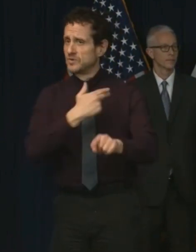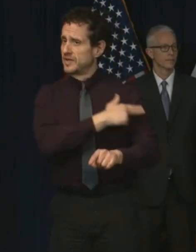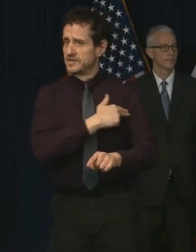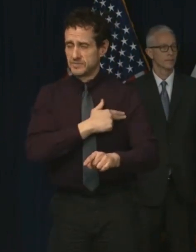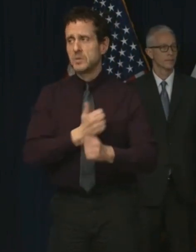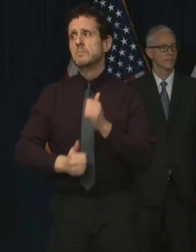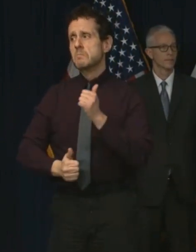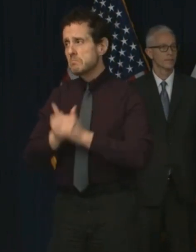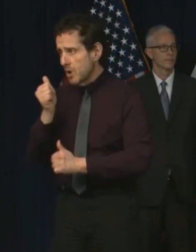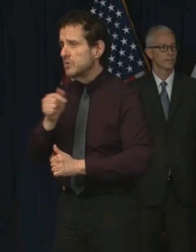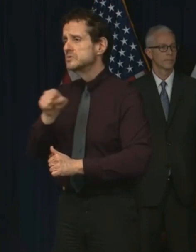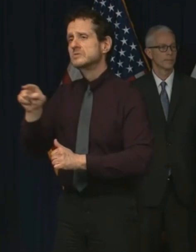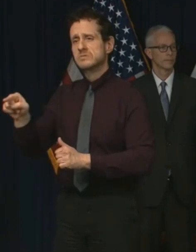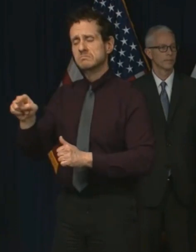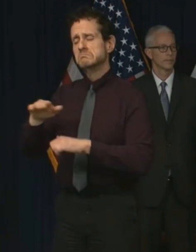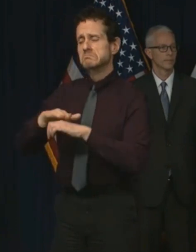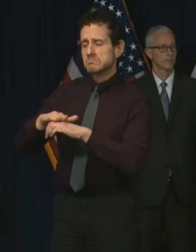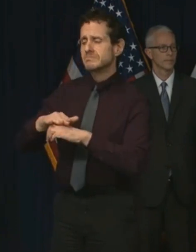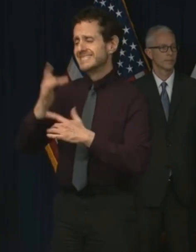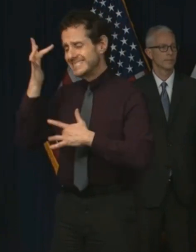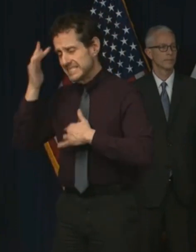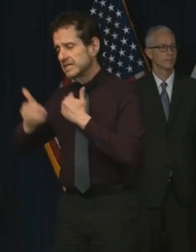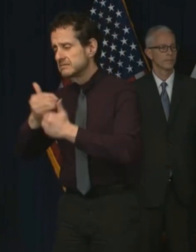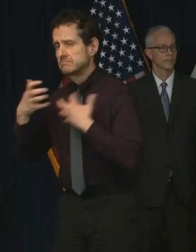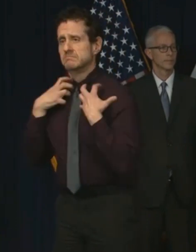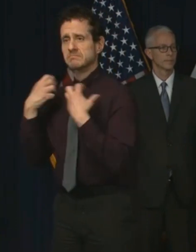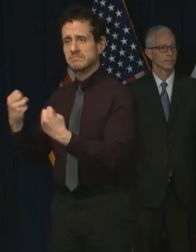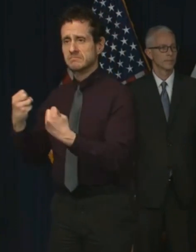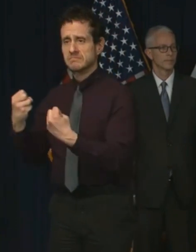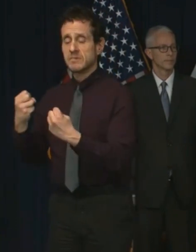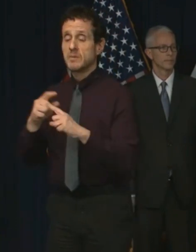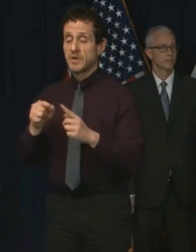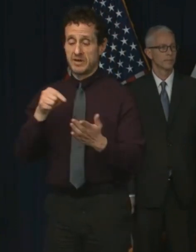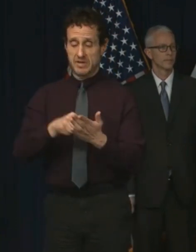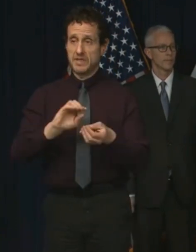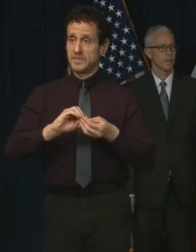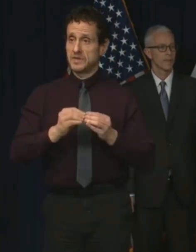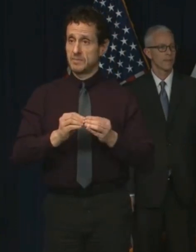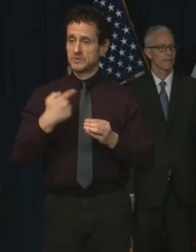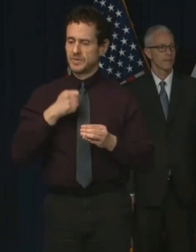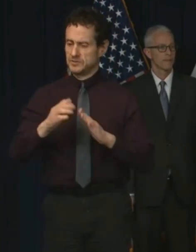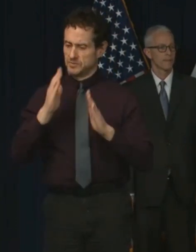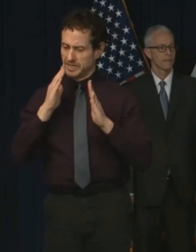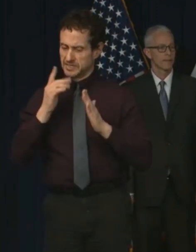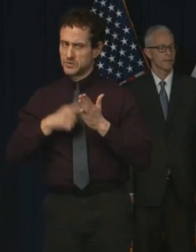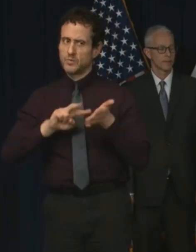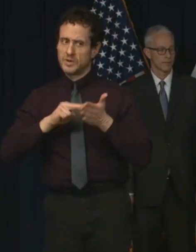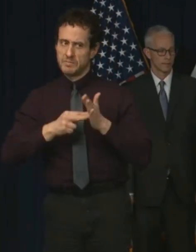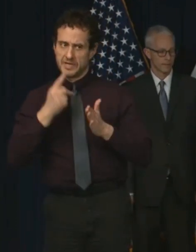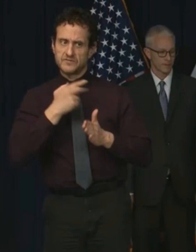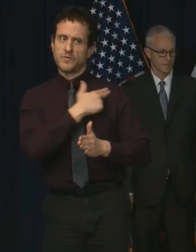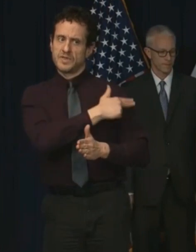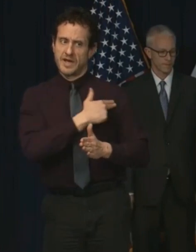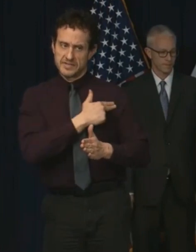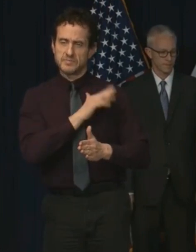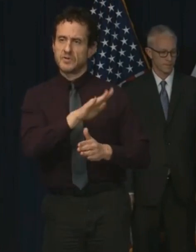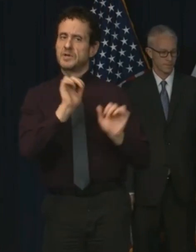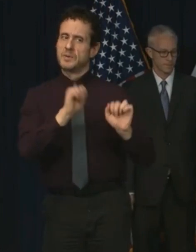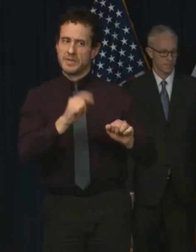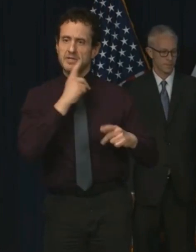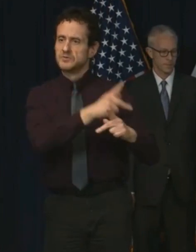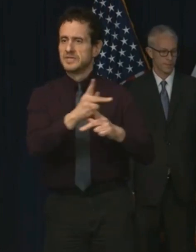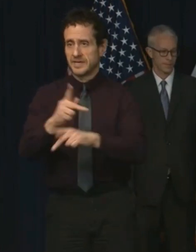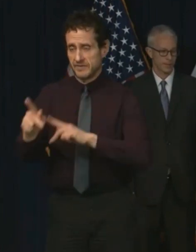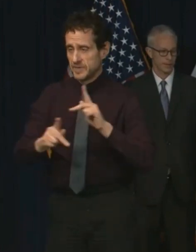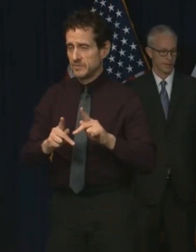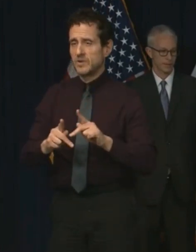What we do need to pay attention to with these numbers is what they mean for our healthcare capacity. So we keep reminding of the